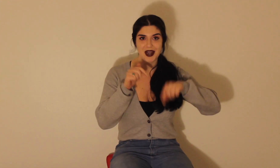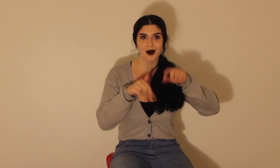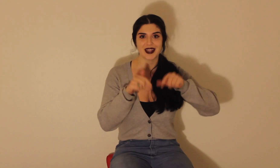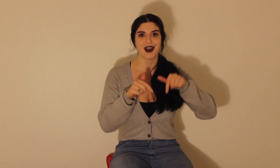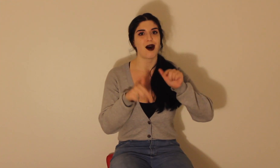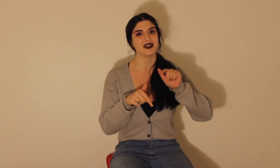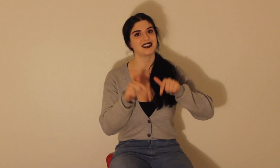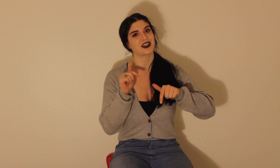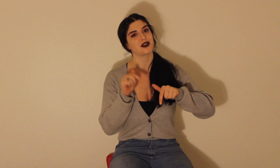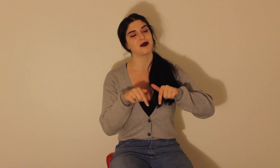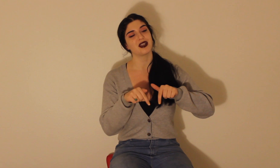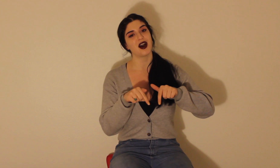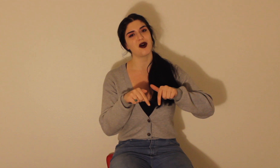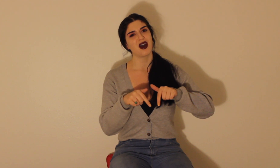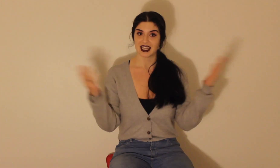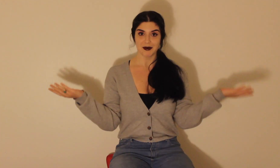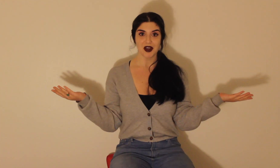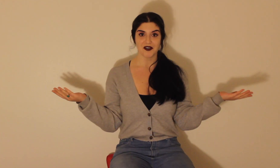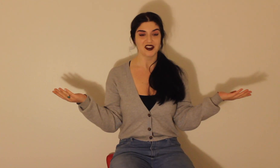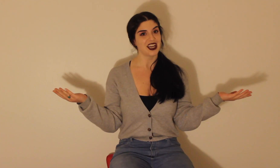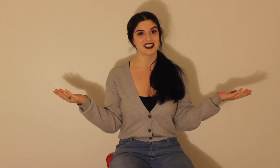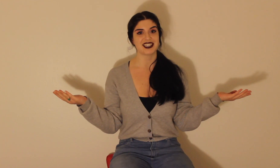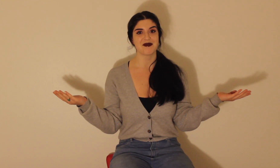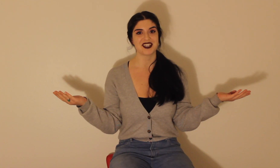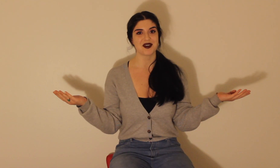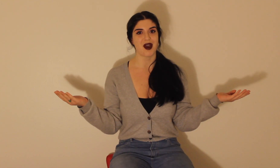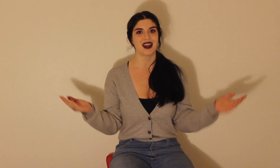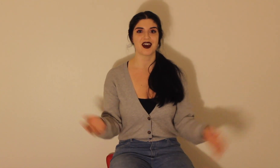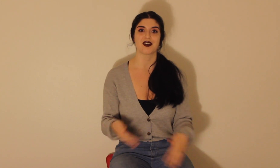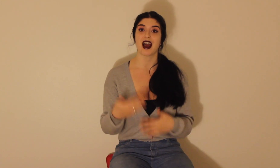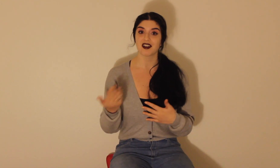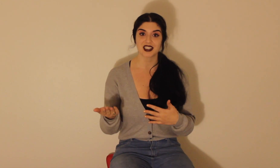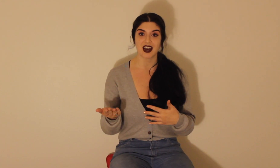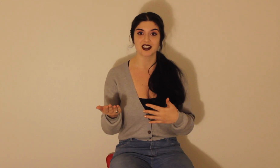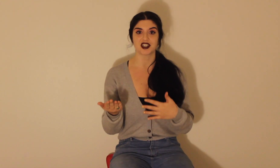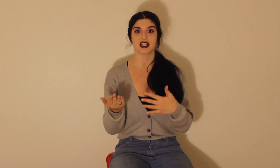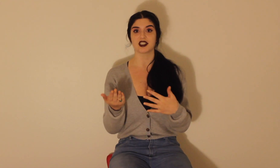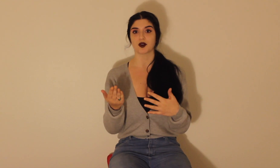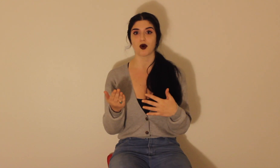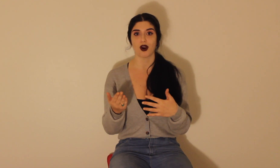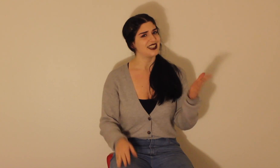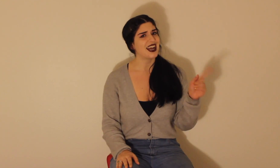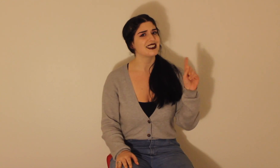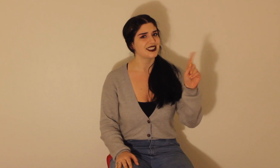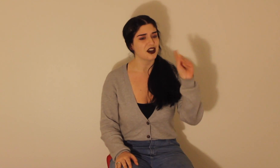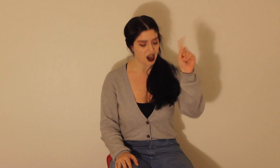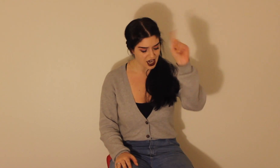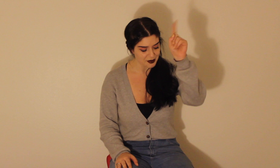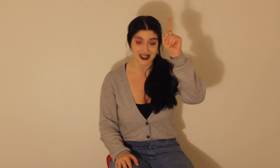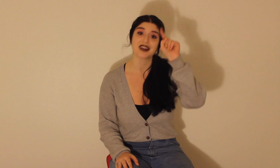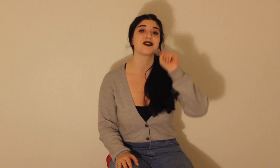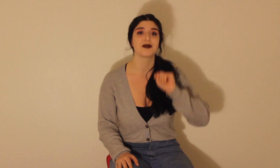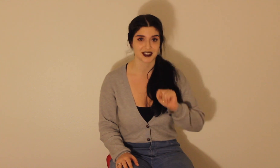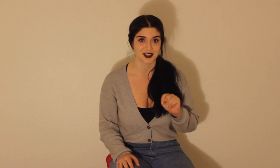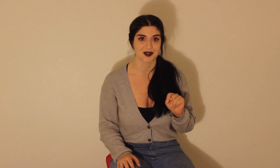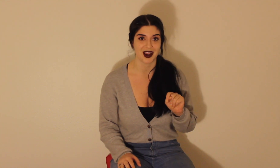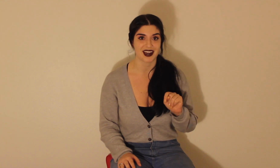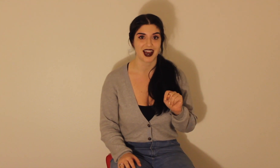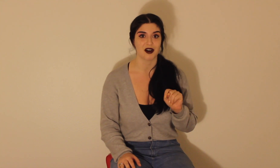me know in the comment section below. And let me know if you'd like to see me do any other health challenges or diets that are hot with the influencers right now.